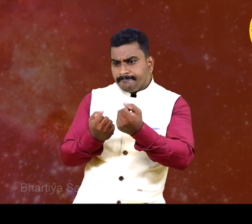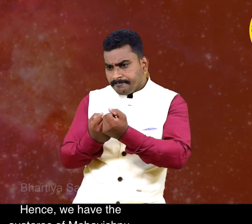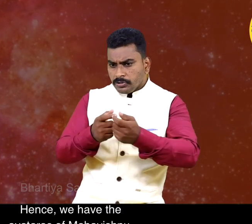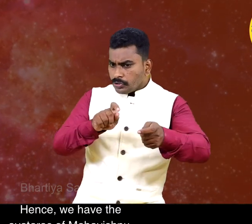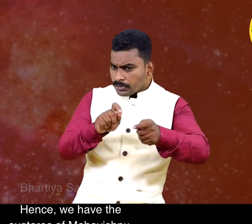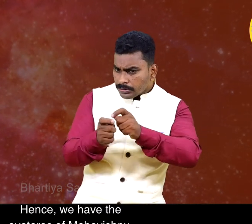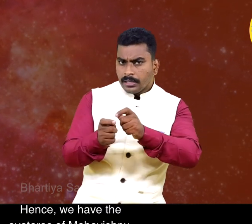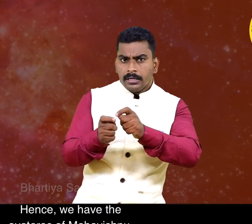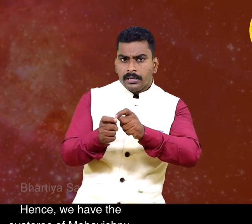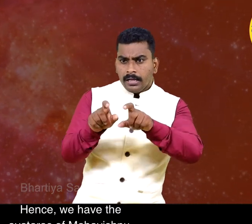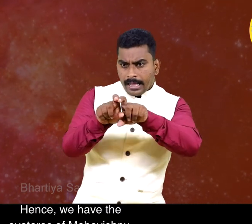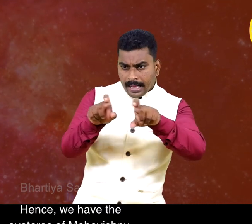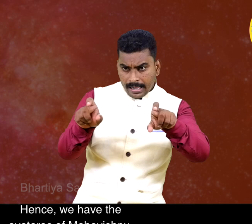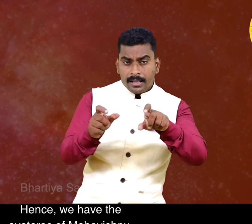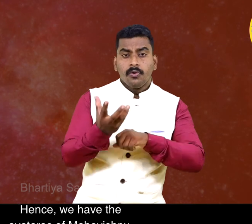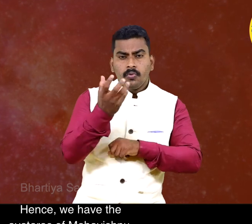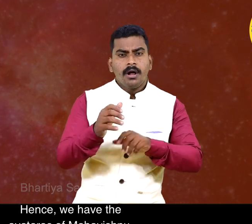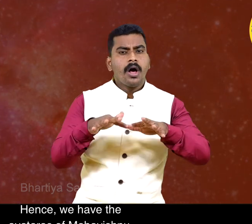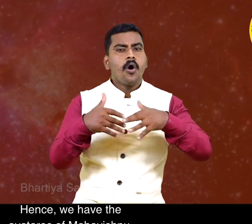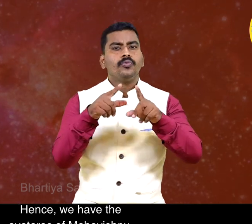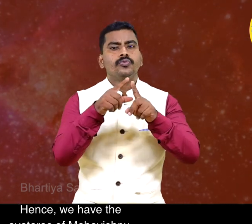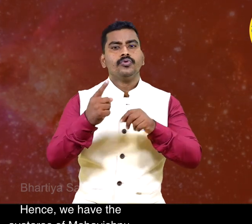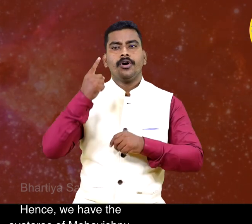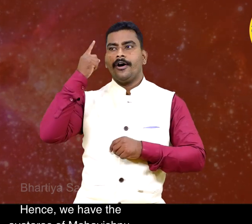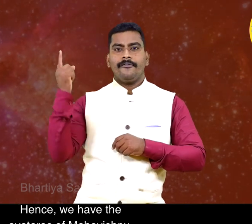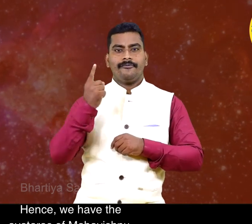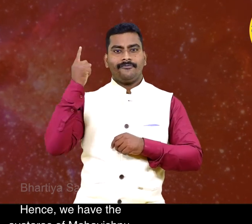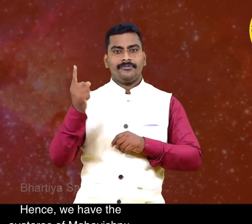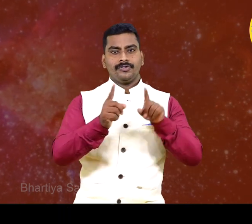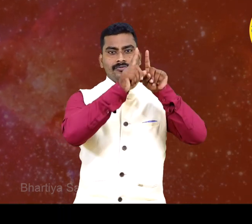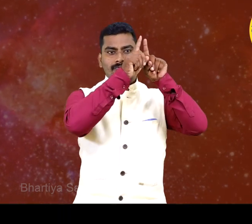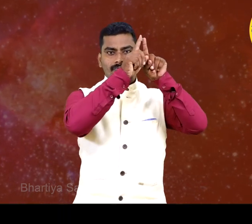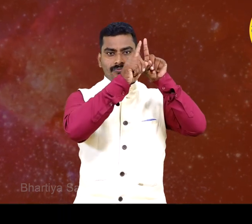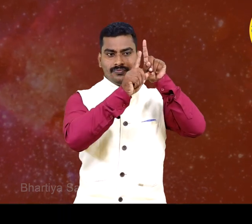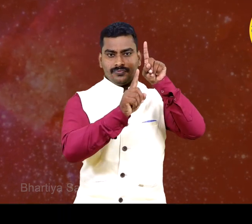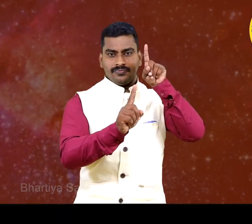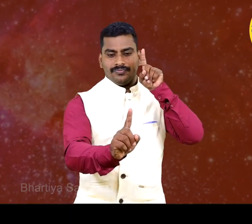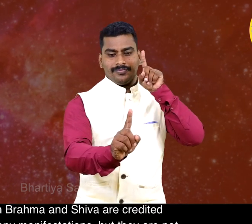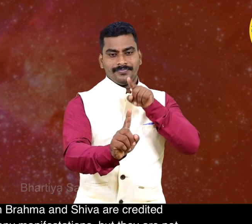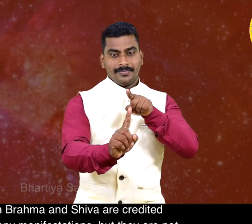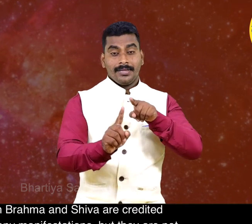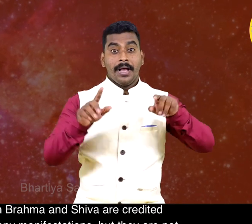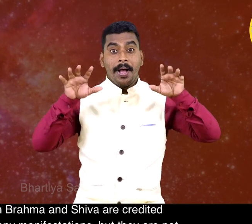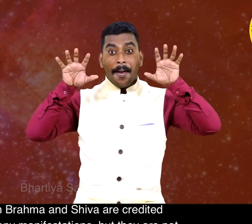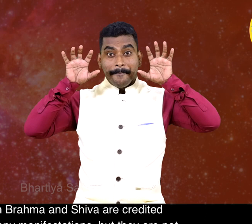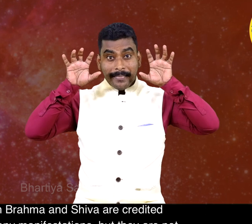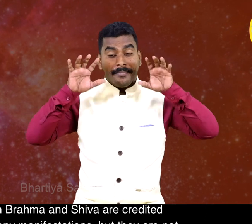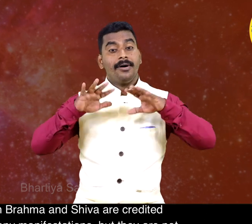Hence, we have the Avataras of Mahavishnu. Both Brahma and Shiva